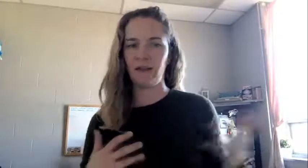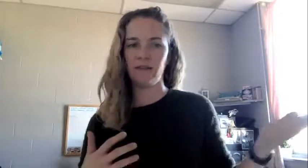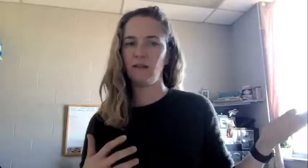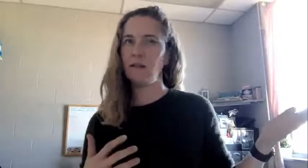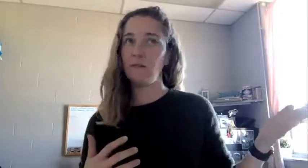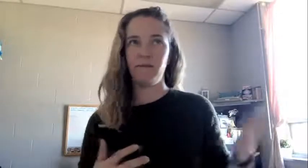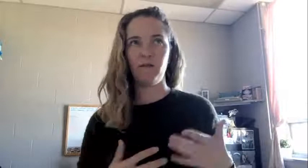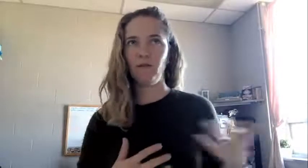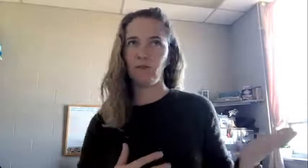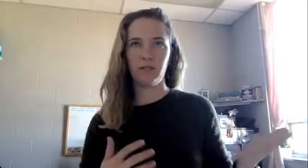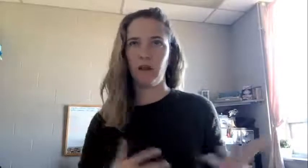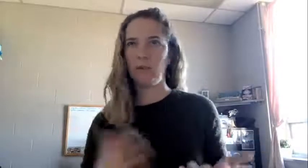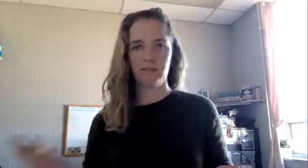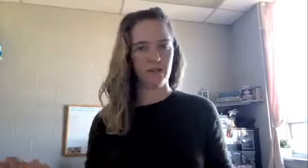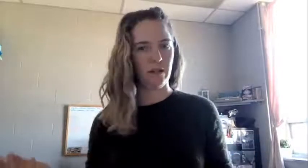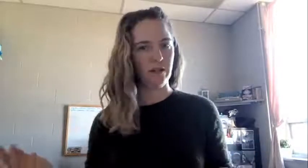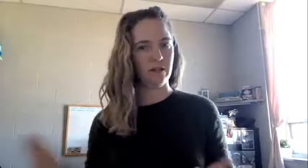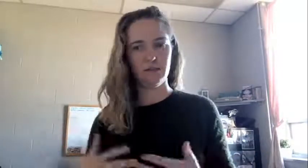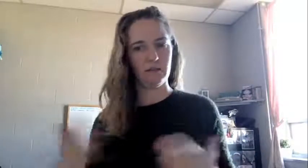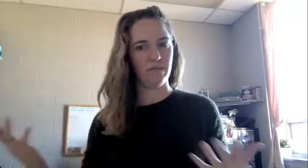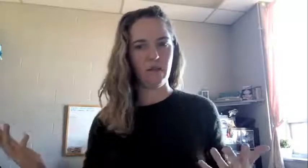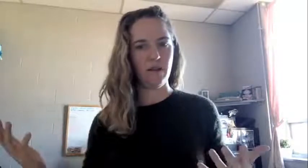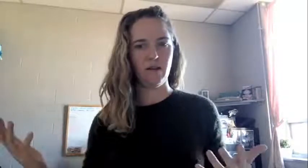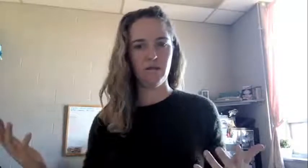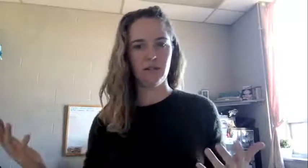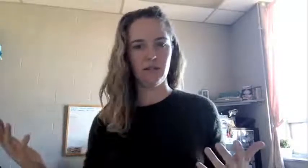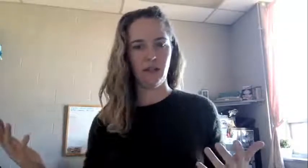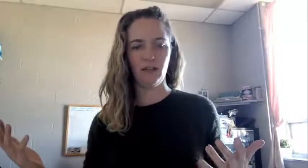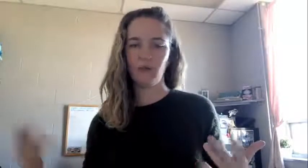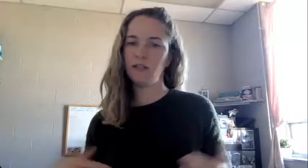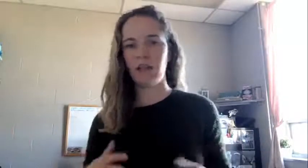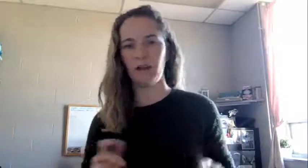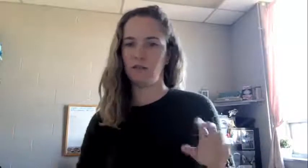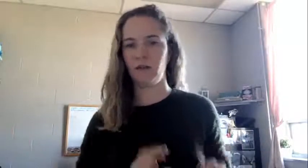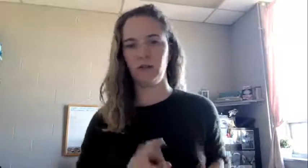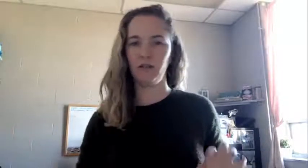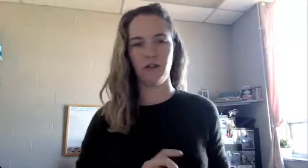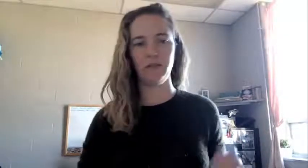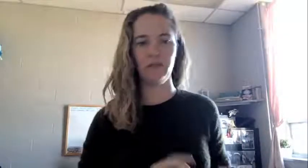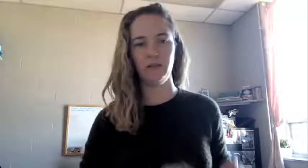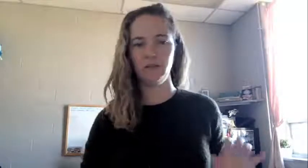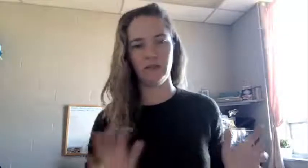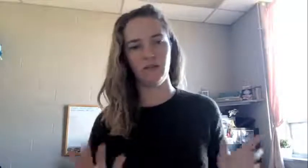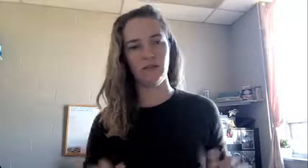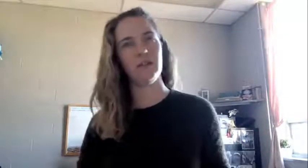that's for school topics as well as, you know, just like what daycare should my children go to and tons of research.